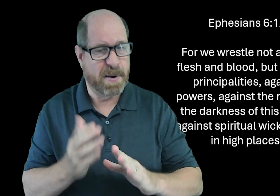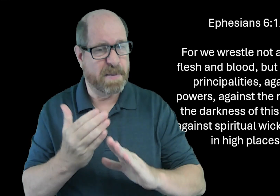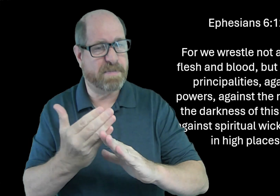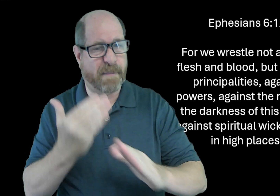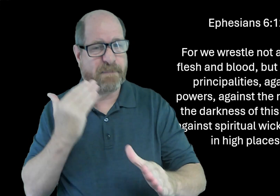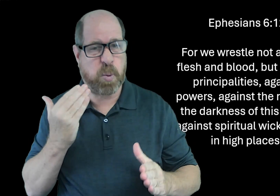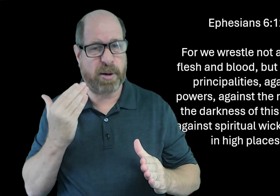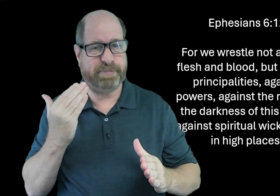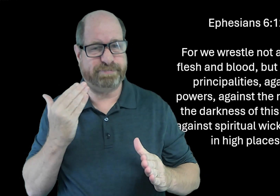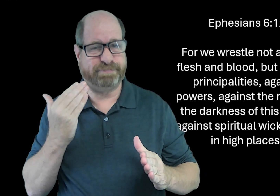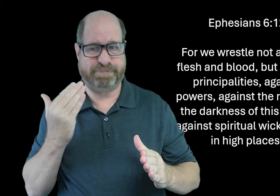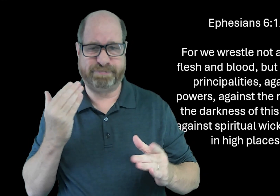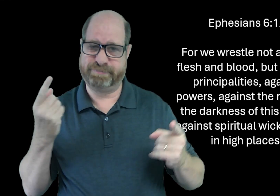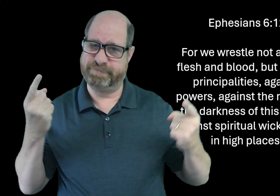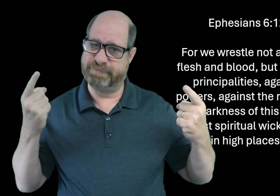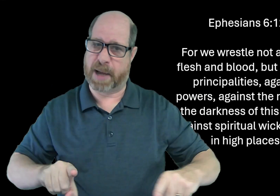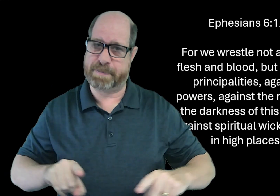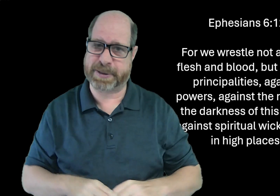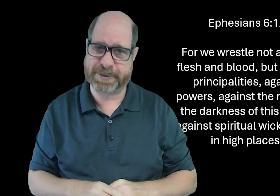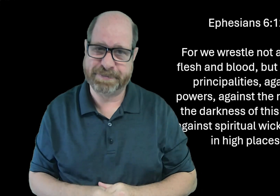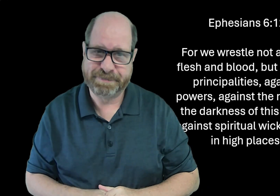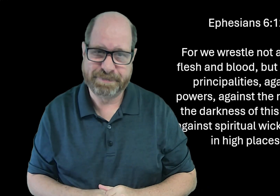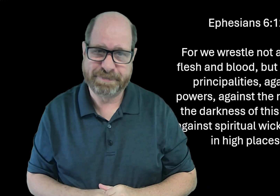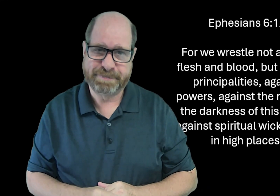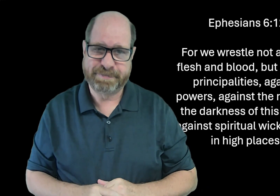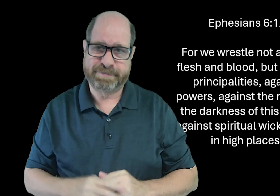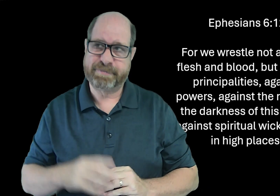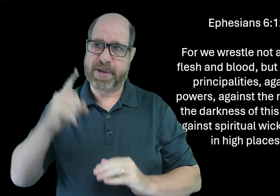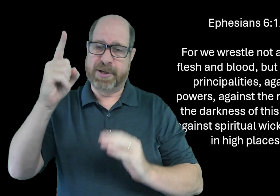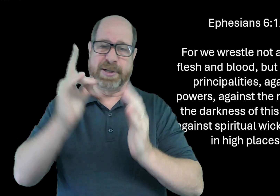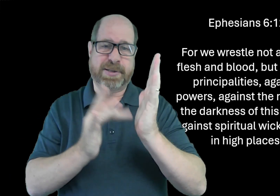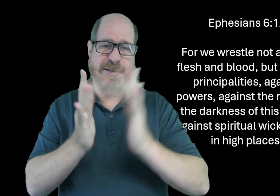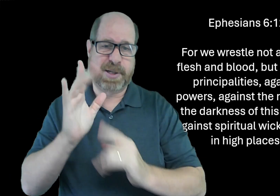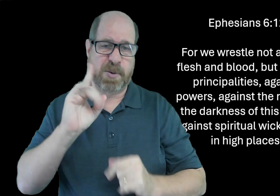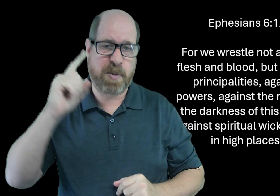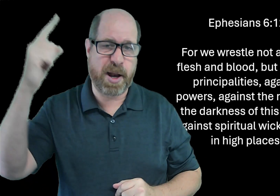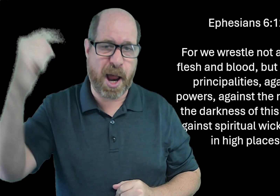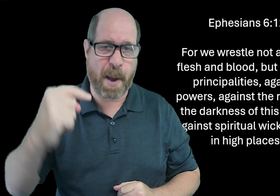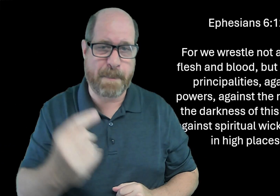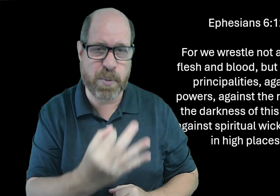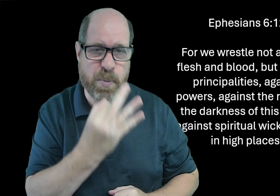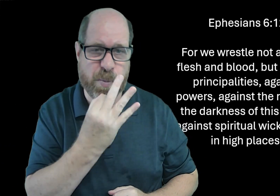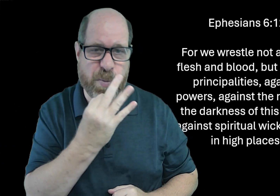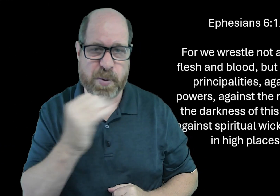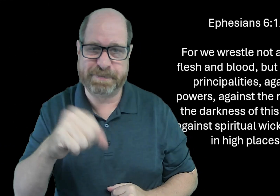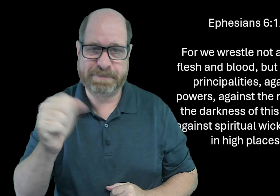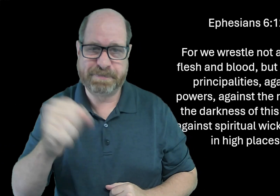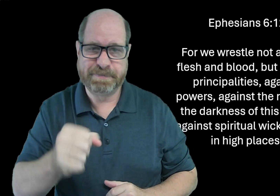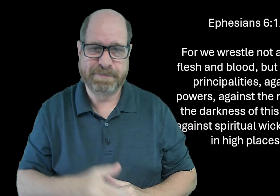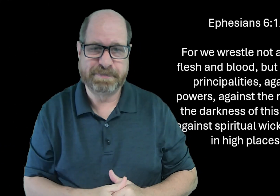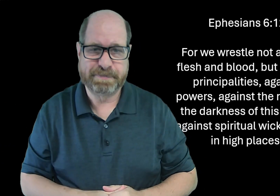through Jesus before something happens. Or before Jesus comes back. It's going to be soon.